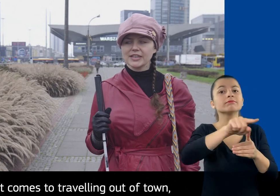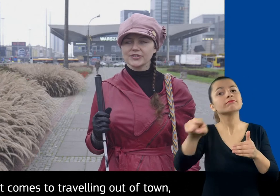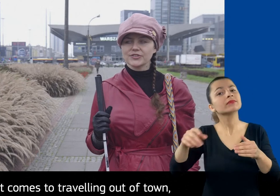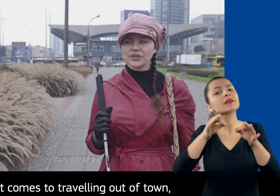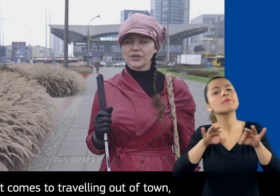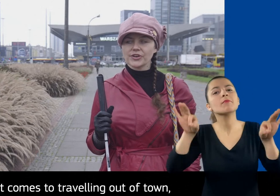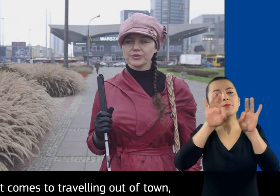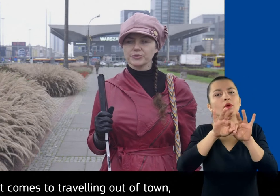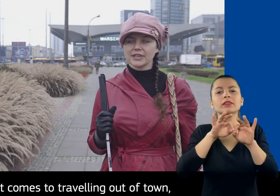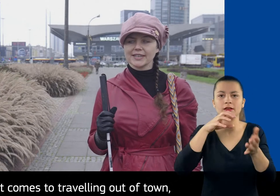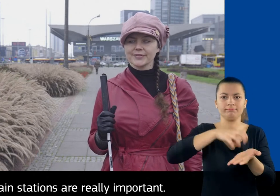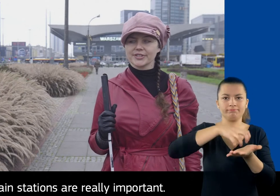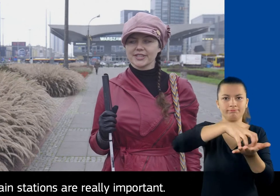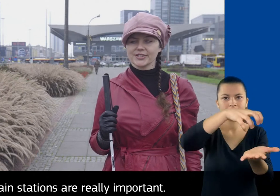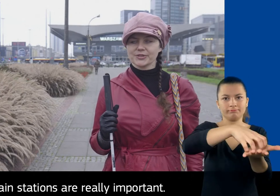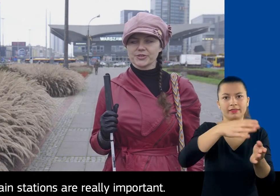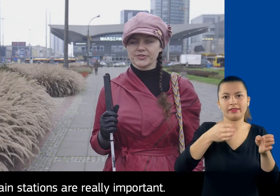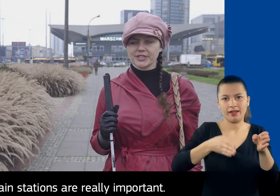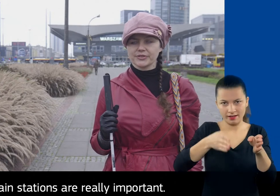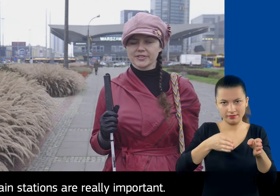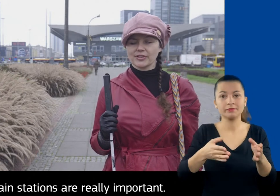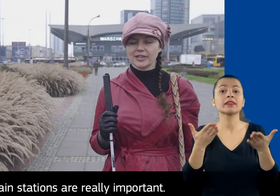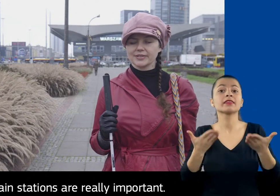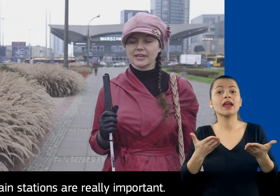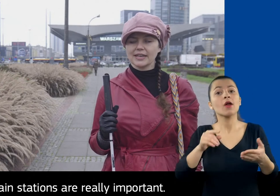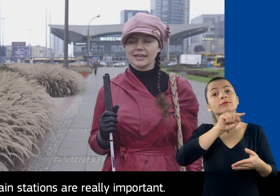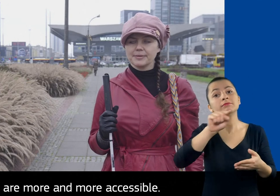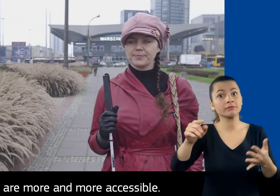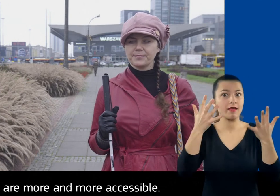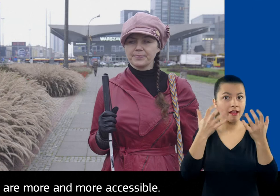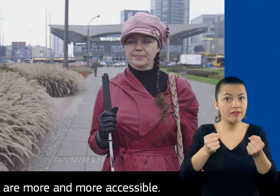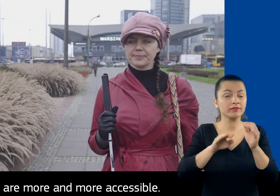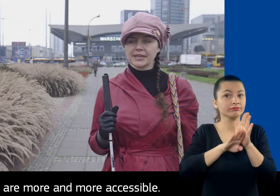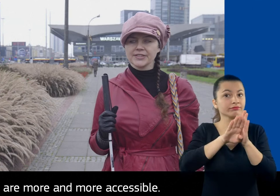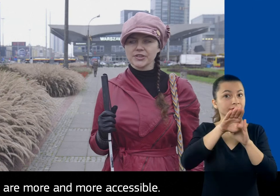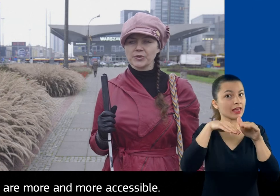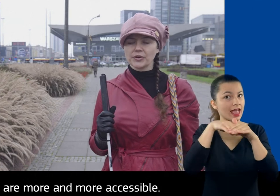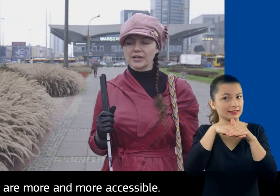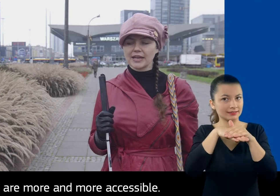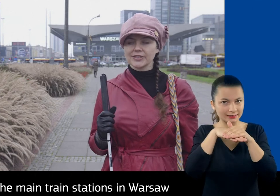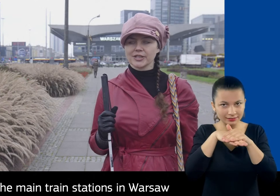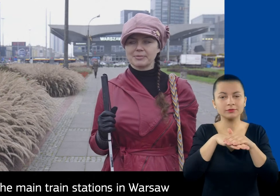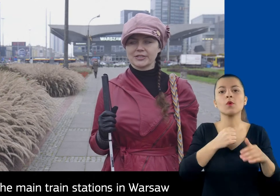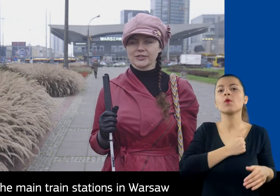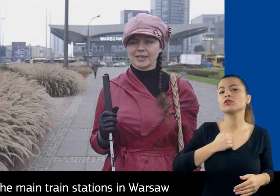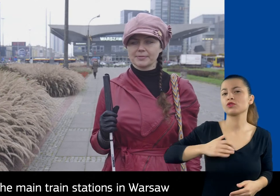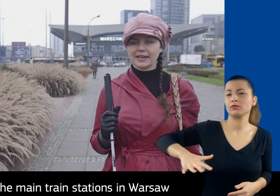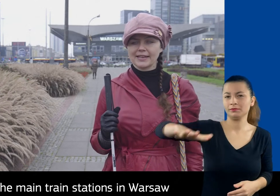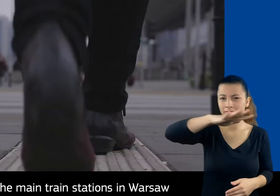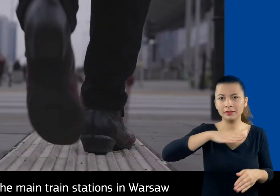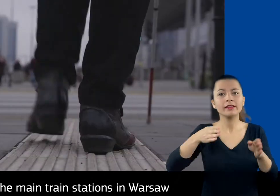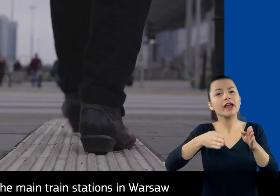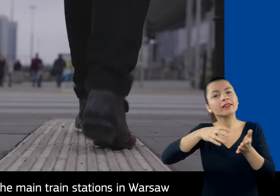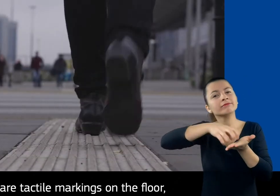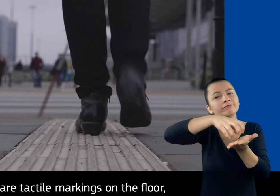When it comes to travelling out of town, the train stations are really important. They are more and more accessible. At all the main train